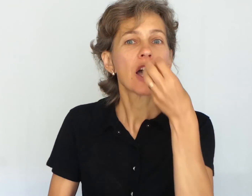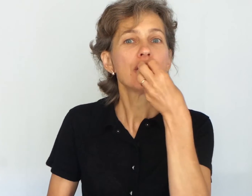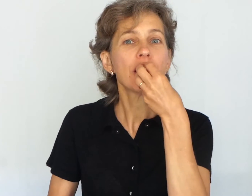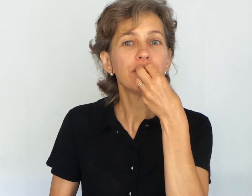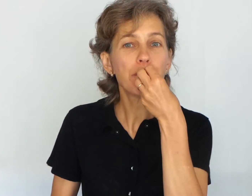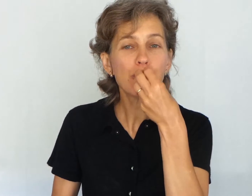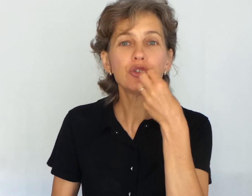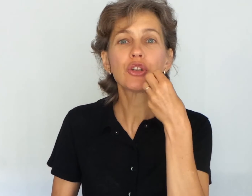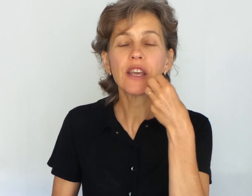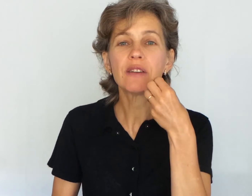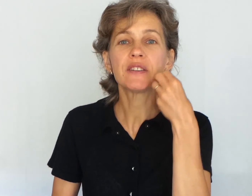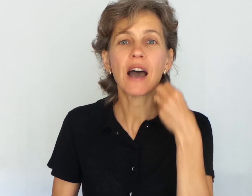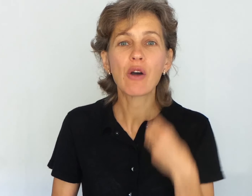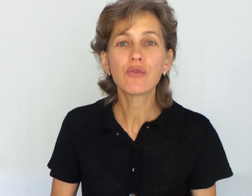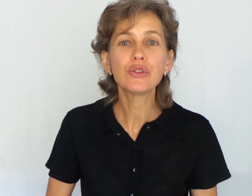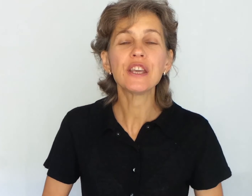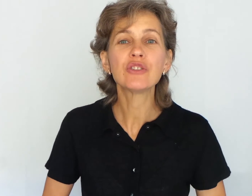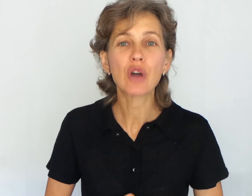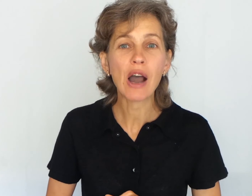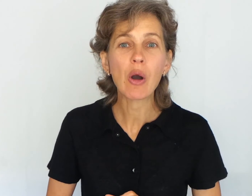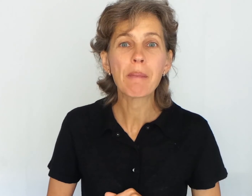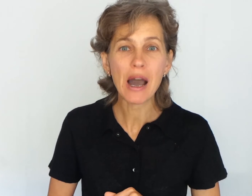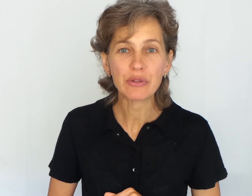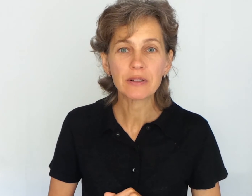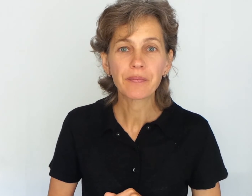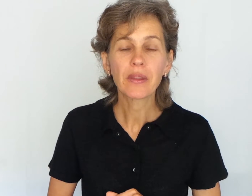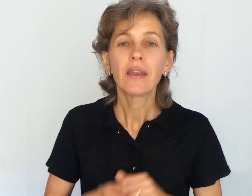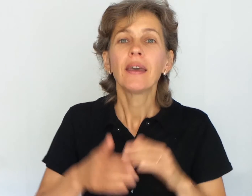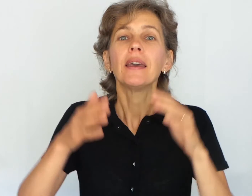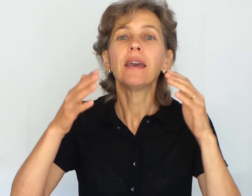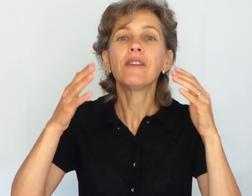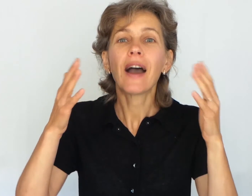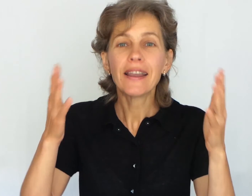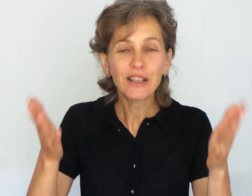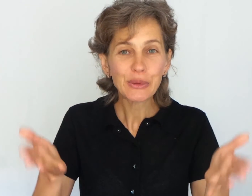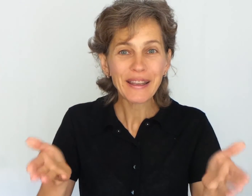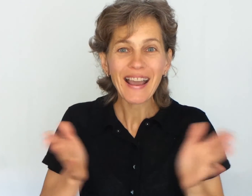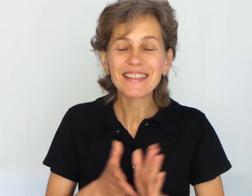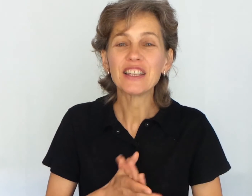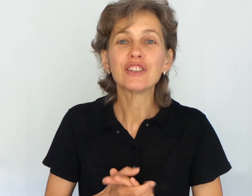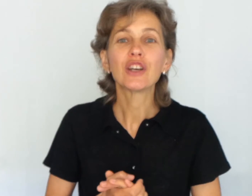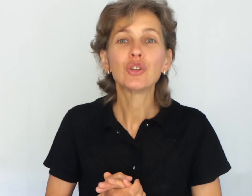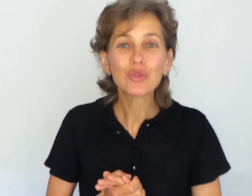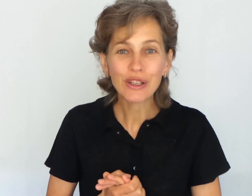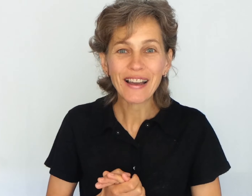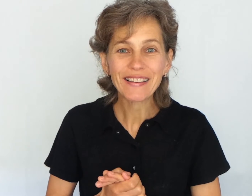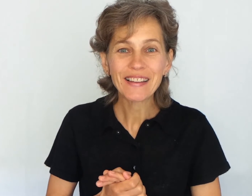that we put together with our food into our mouth. If hydrochloric acid is neutralized,